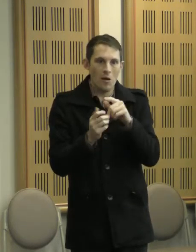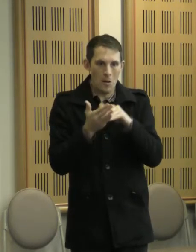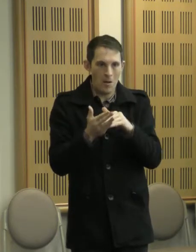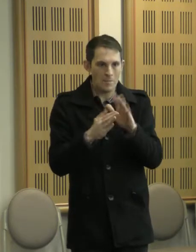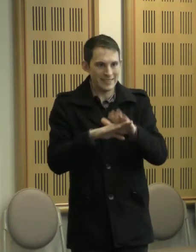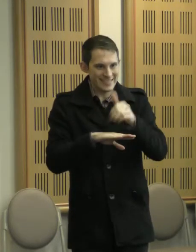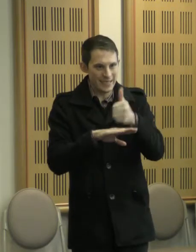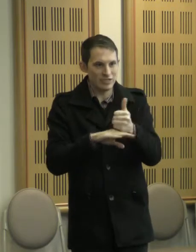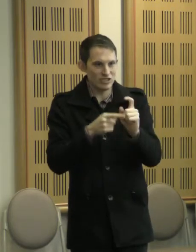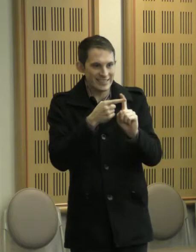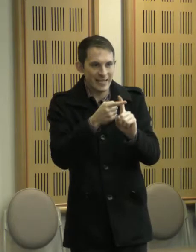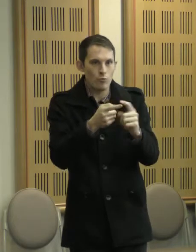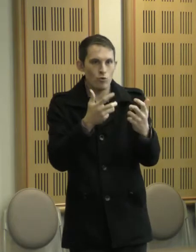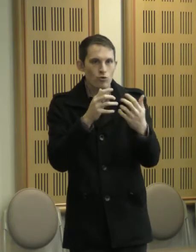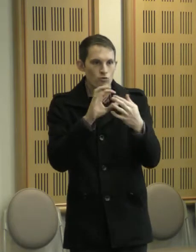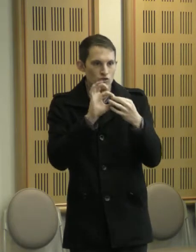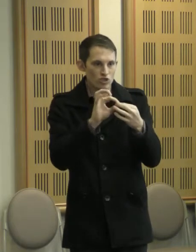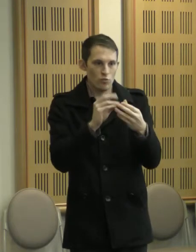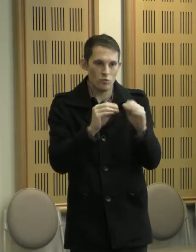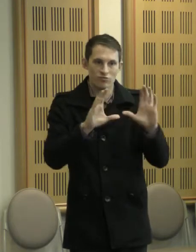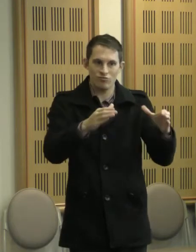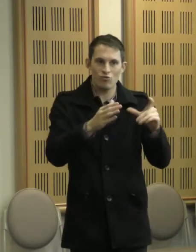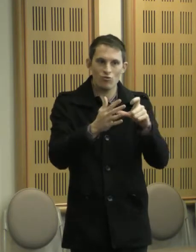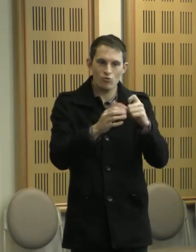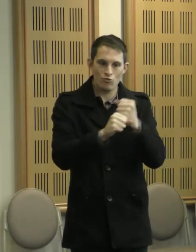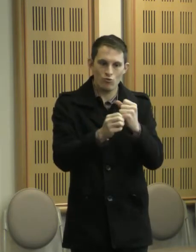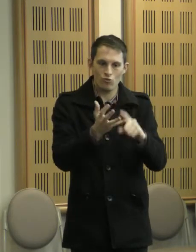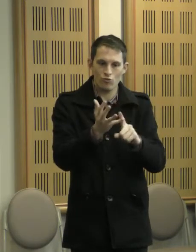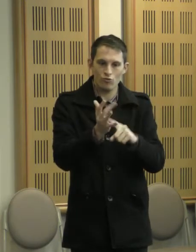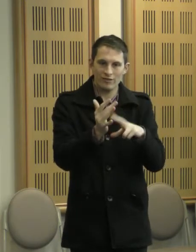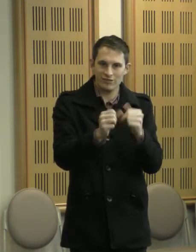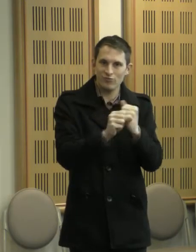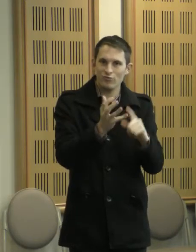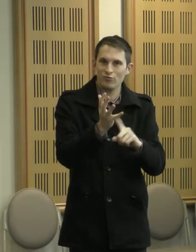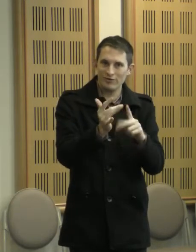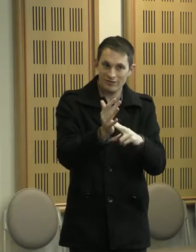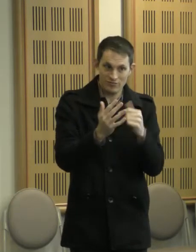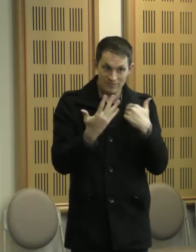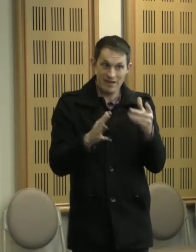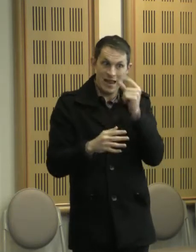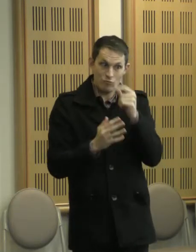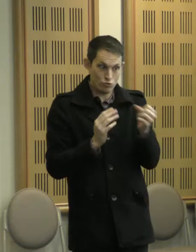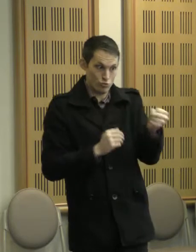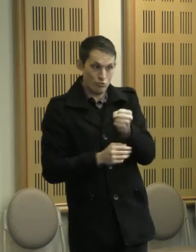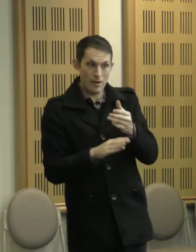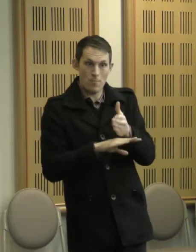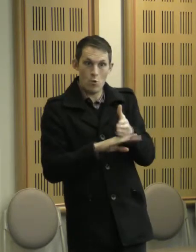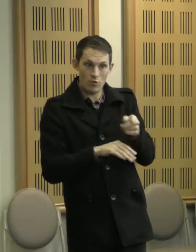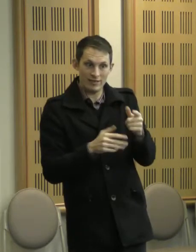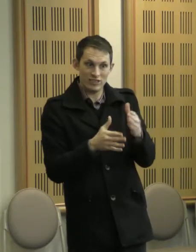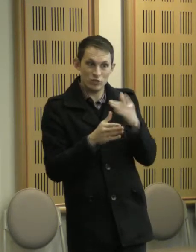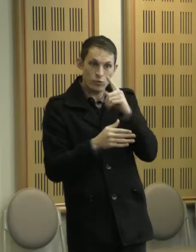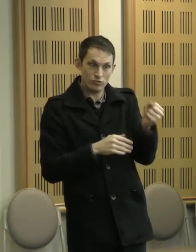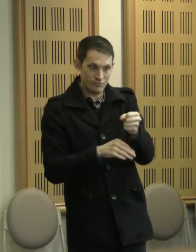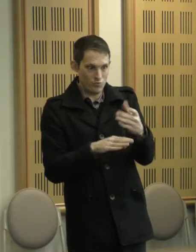relationship with Goolam Goolam. We have been able to employ an Indigenous person as an advocate, which has meant